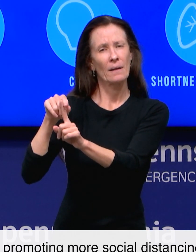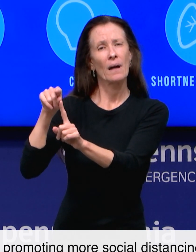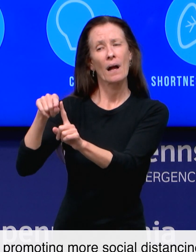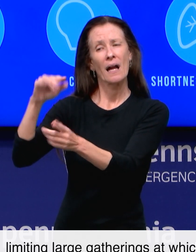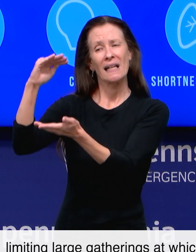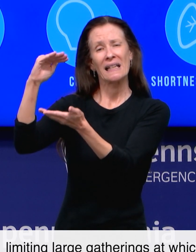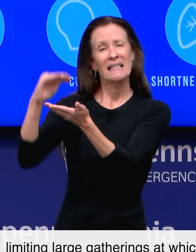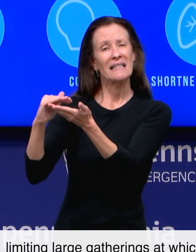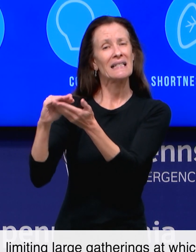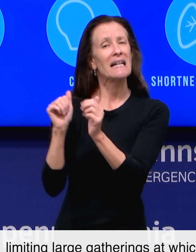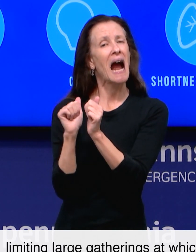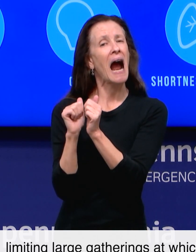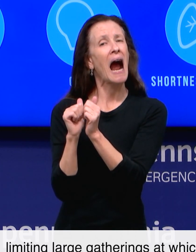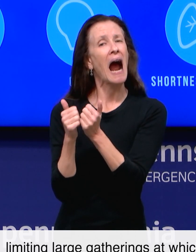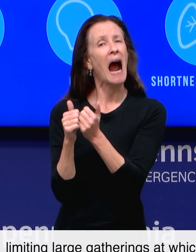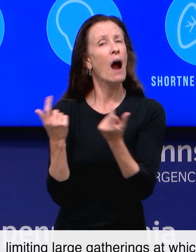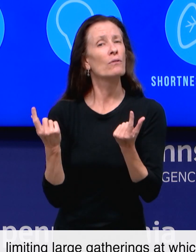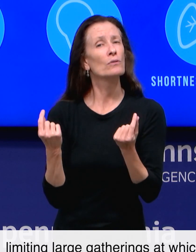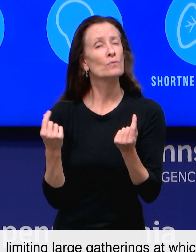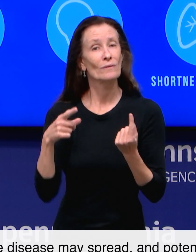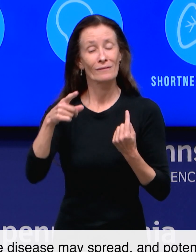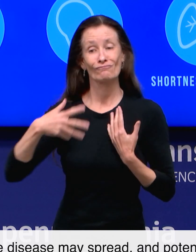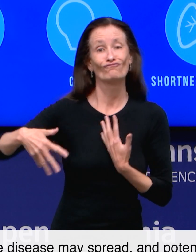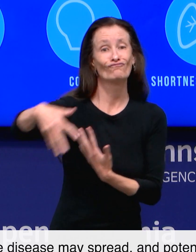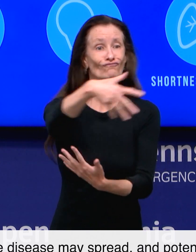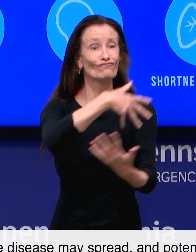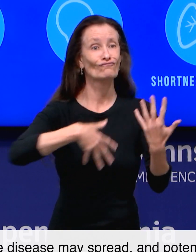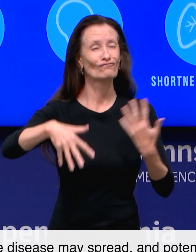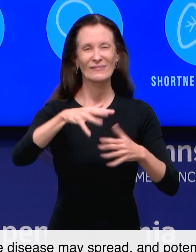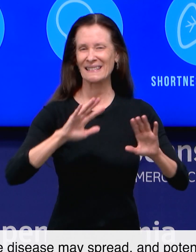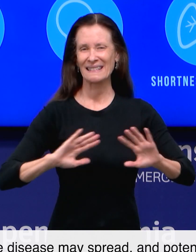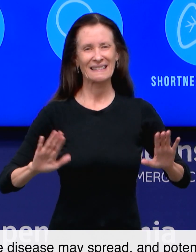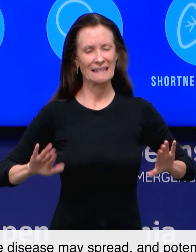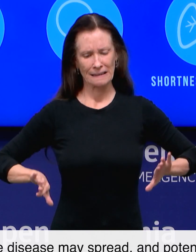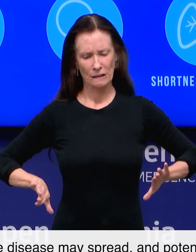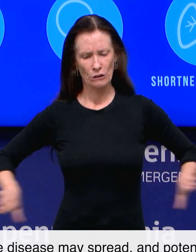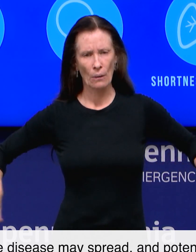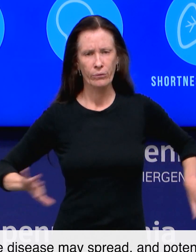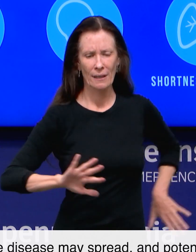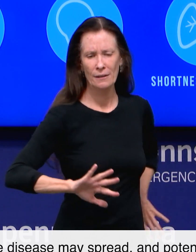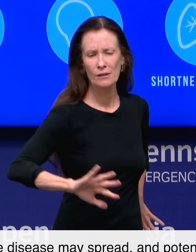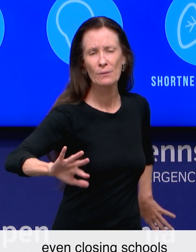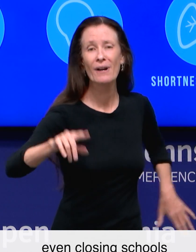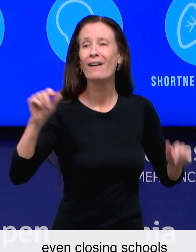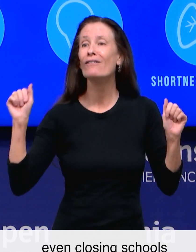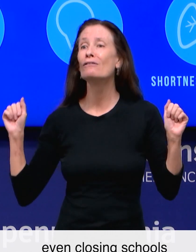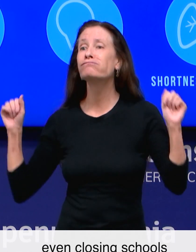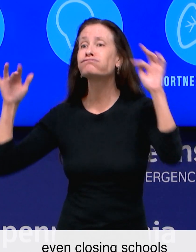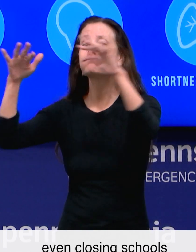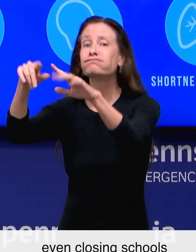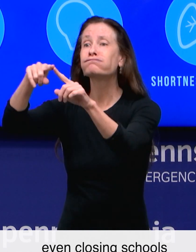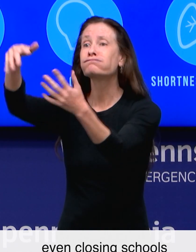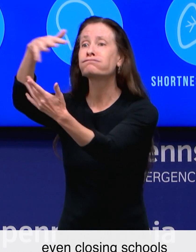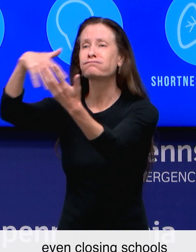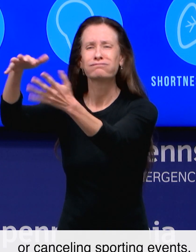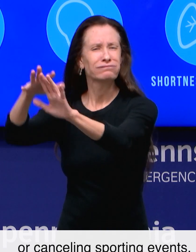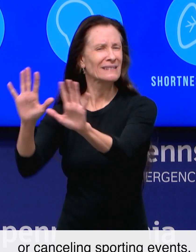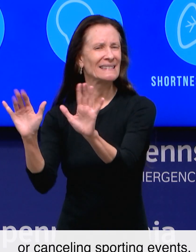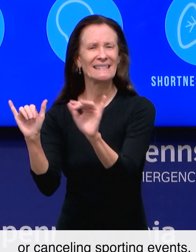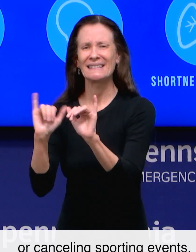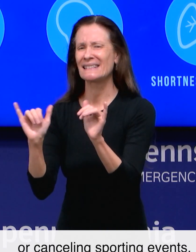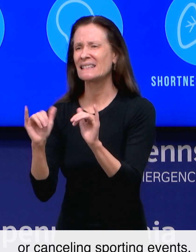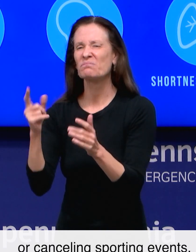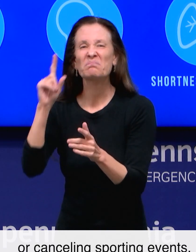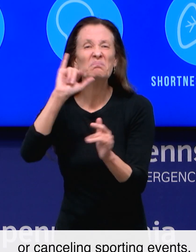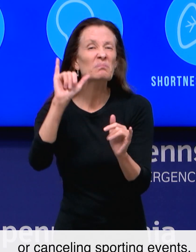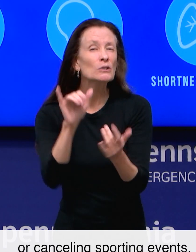distancing, limiting large gatherings at which the disease may spread, and potentially even closing schools or